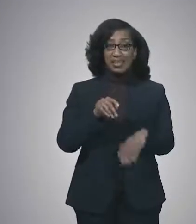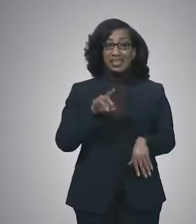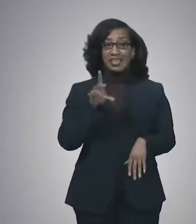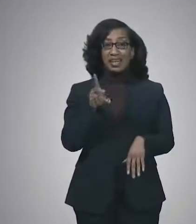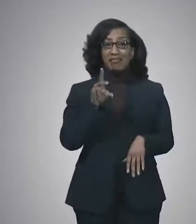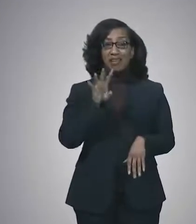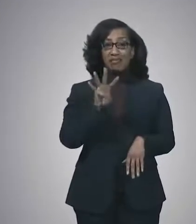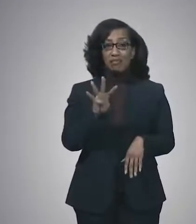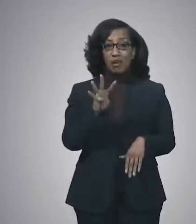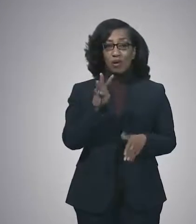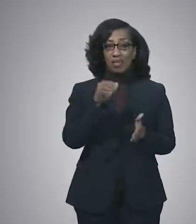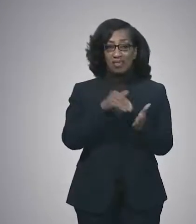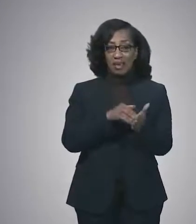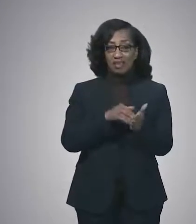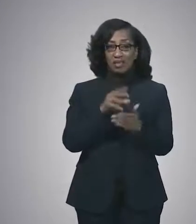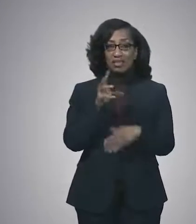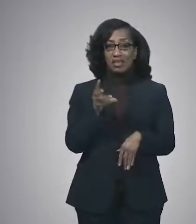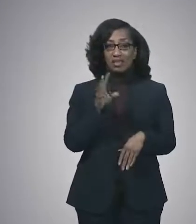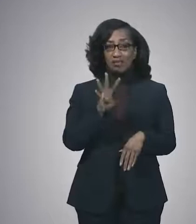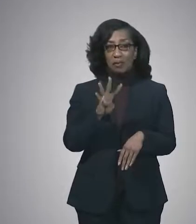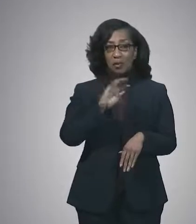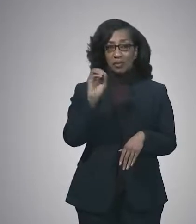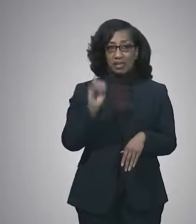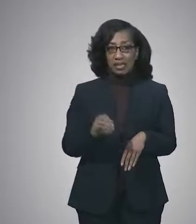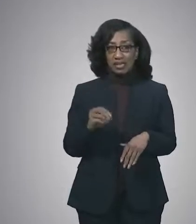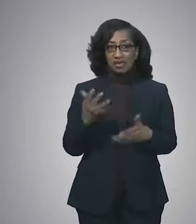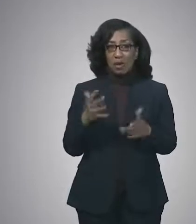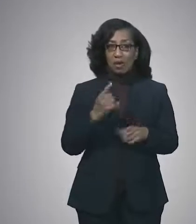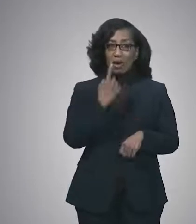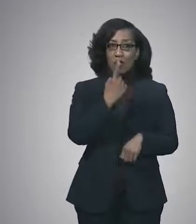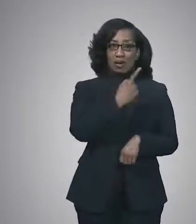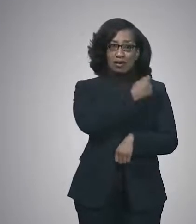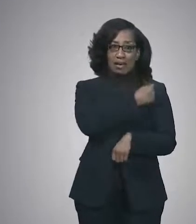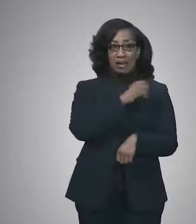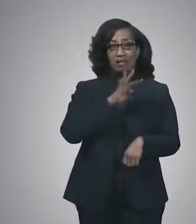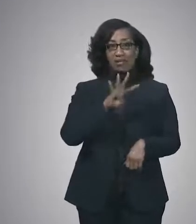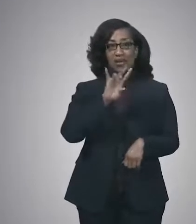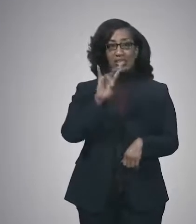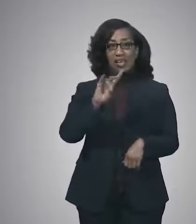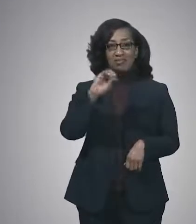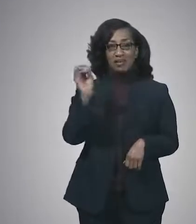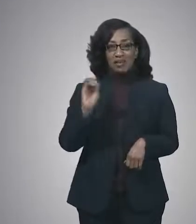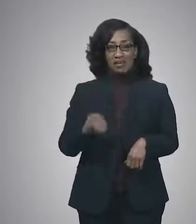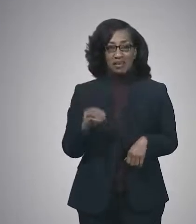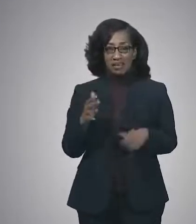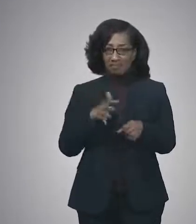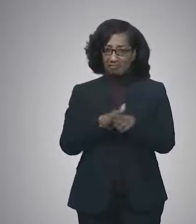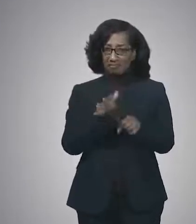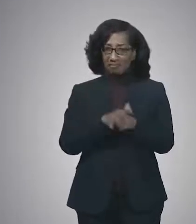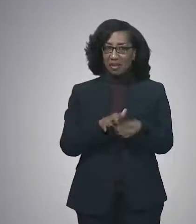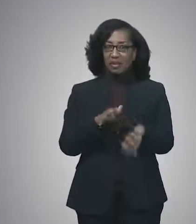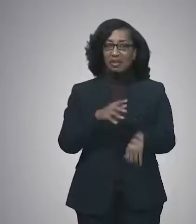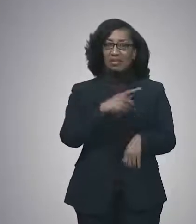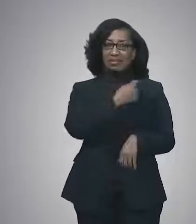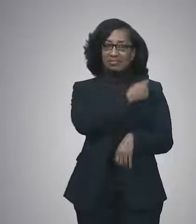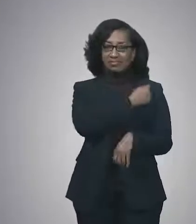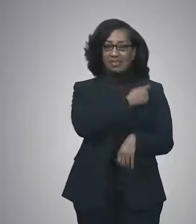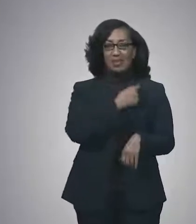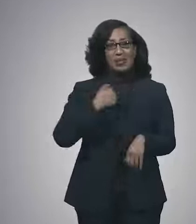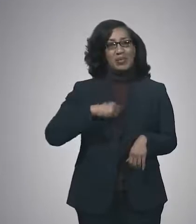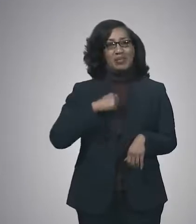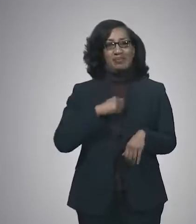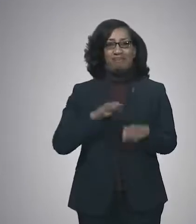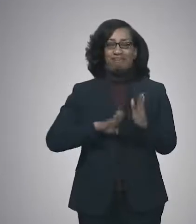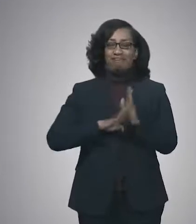about 56% of our population with at least one vaccination, almost 47% fully vaccinated. So we are making progress.